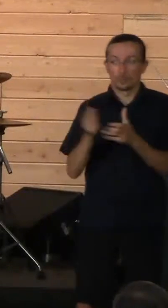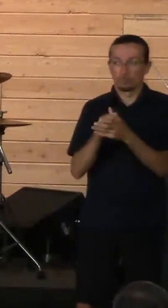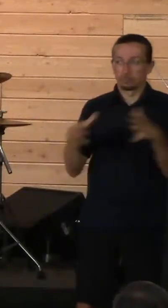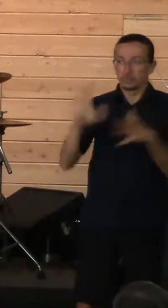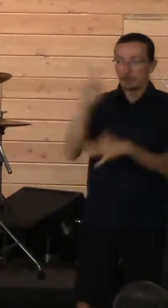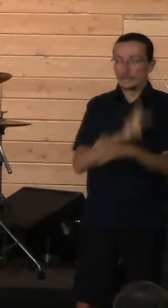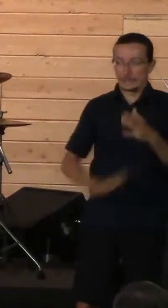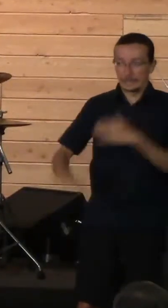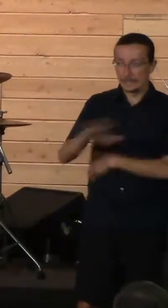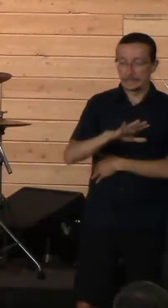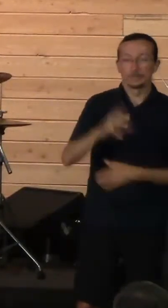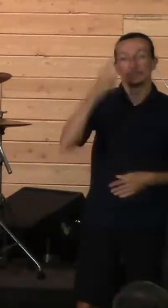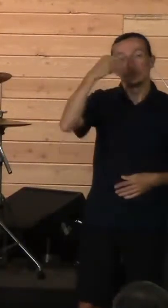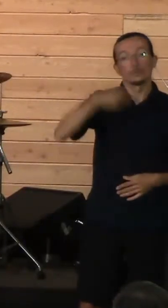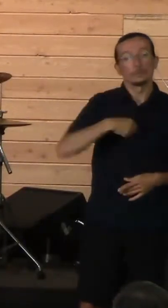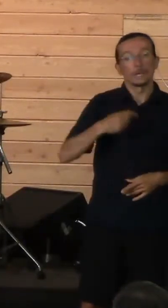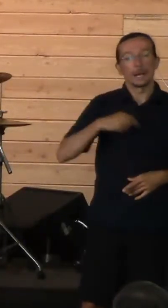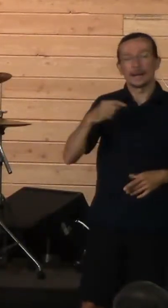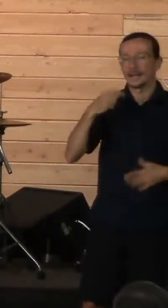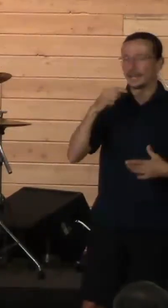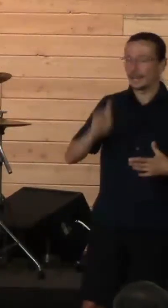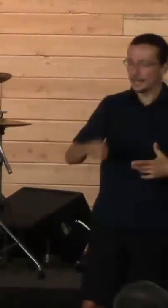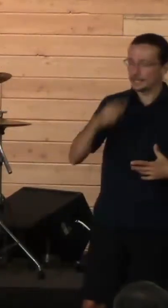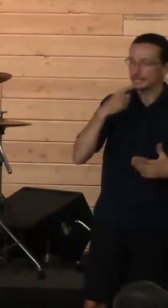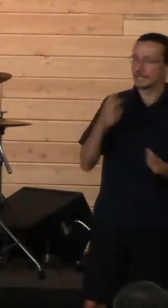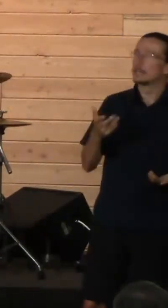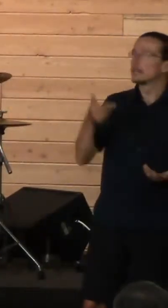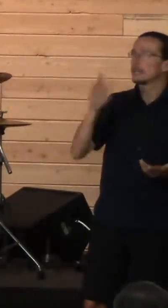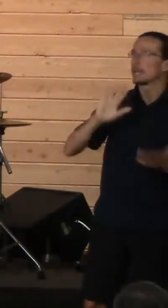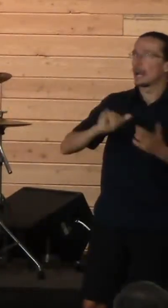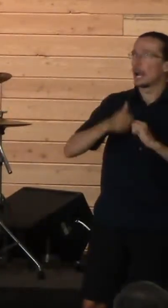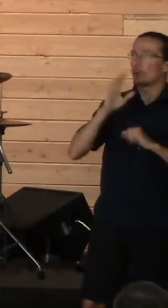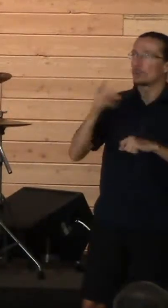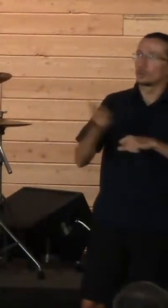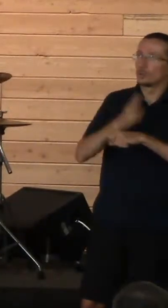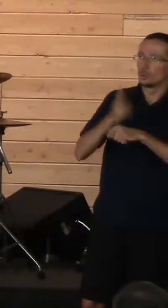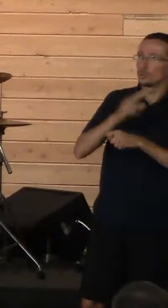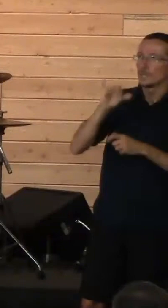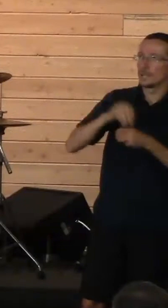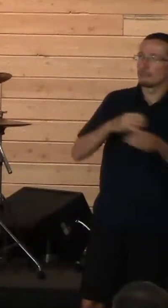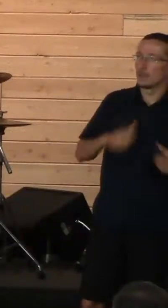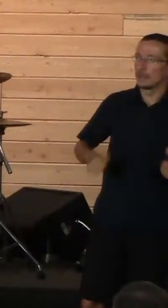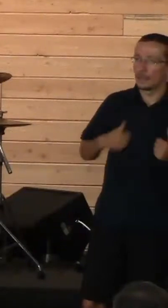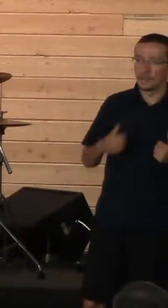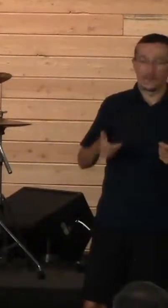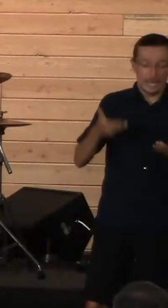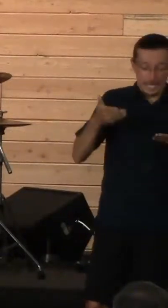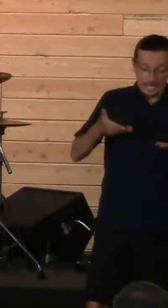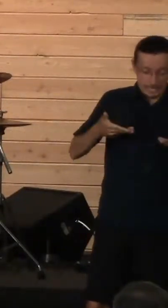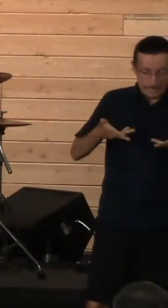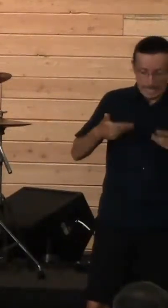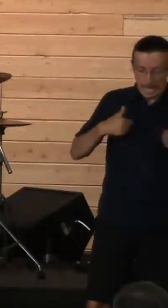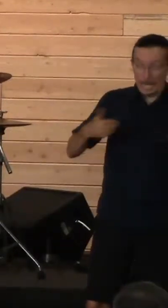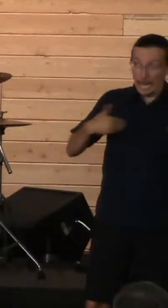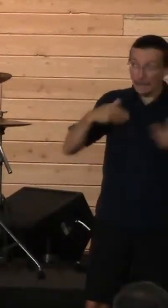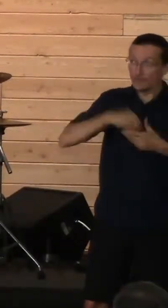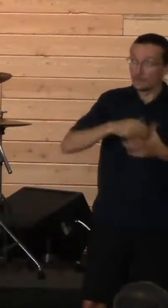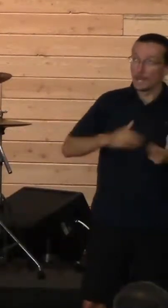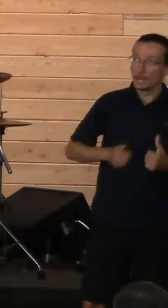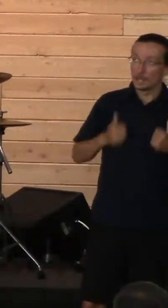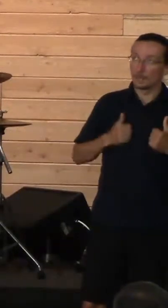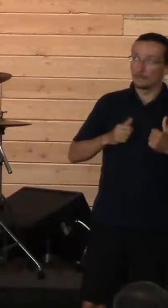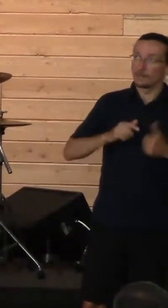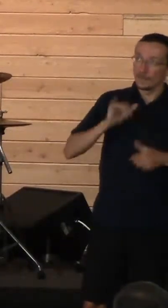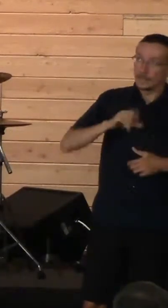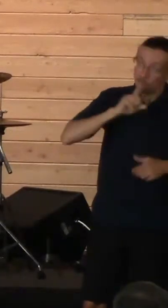how are you going to use this in my life? It's there. It already exists. Let's do something with that. And so for me, in my